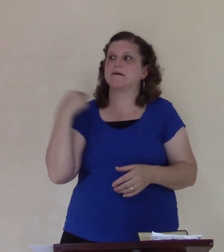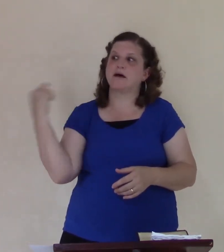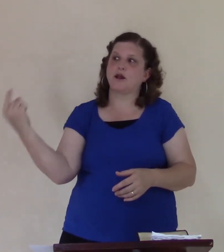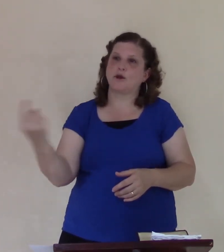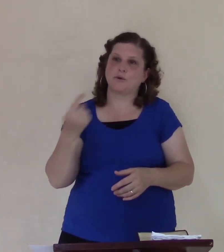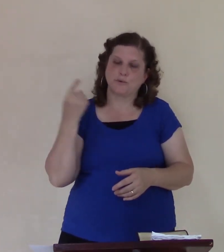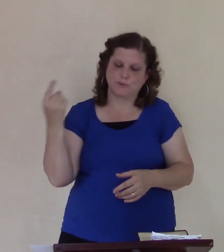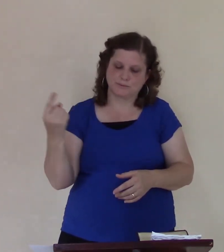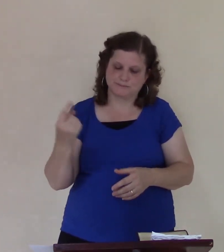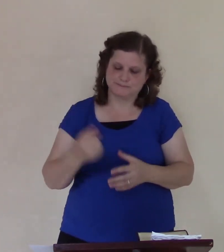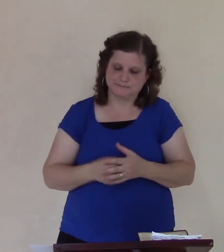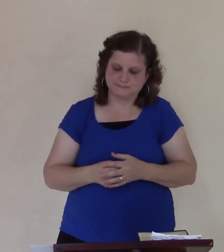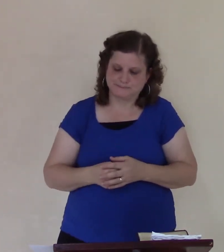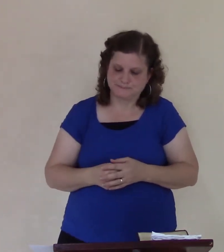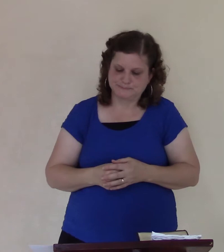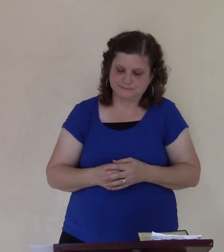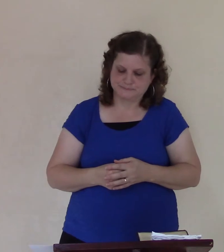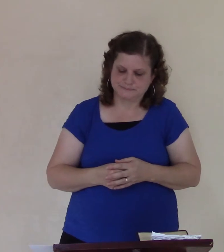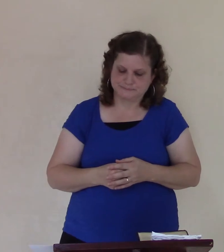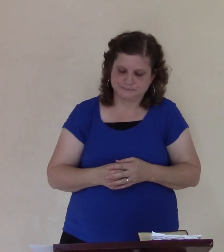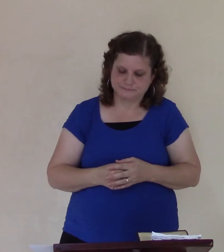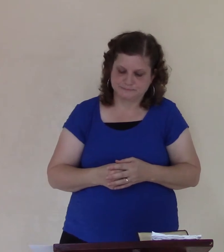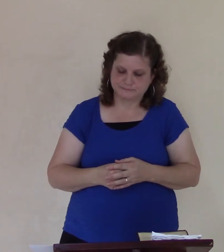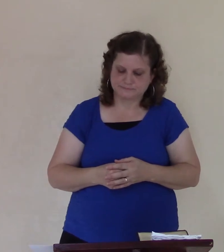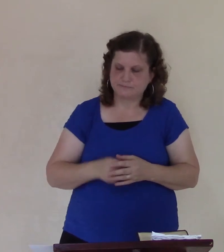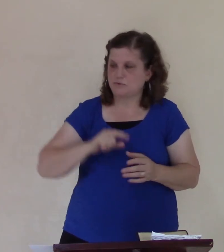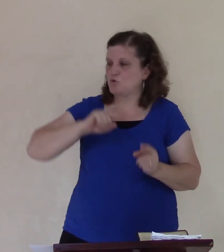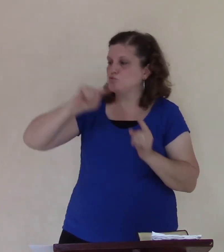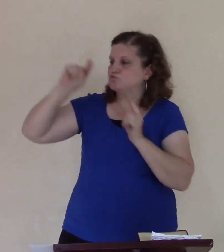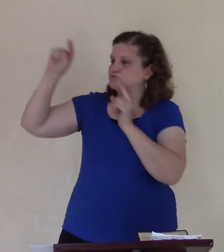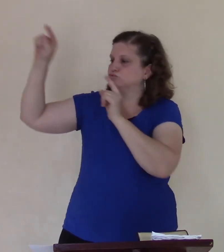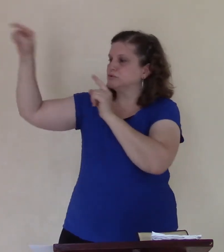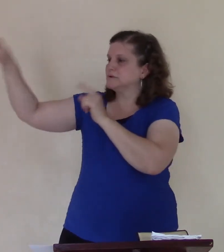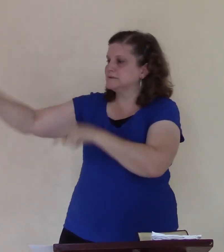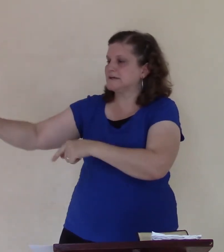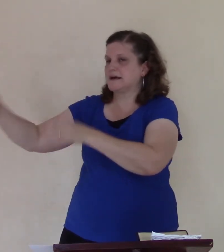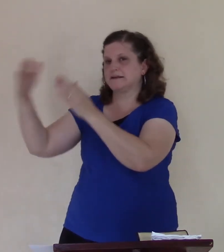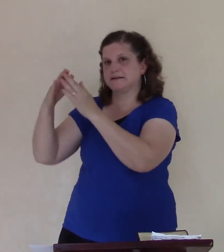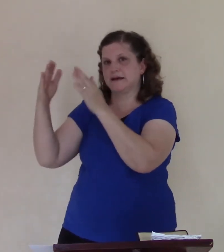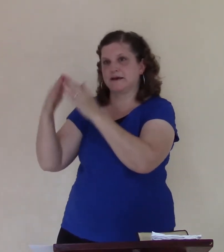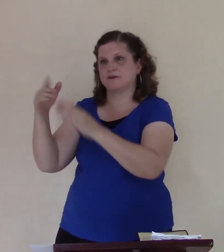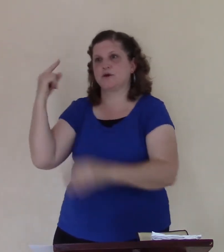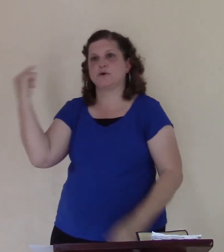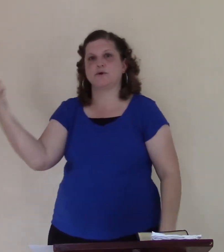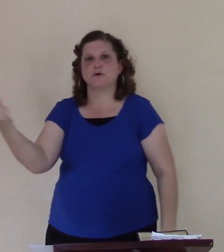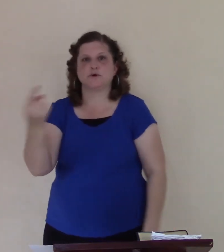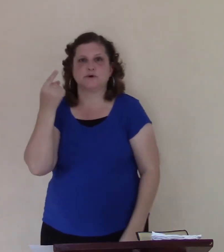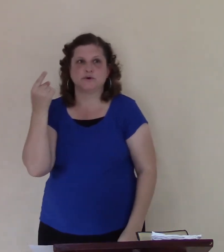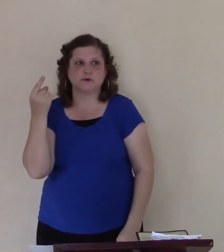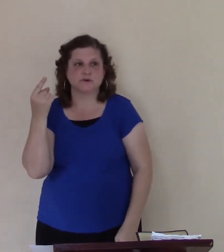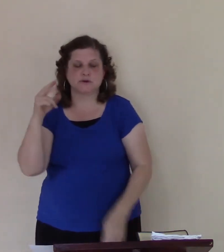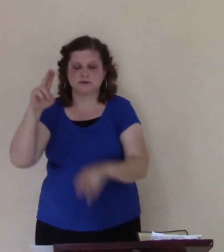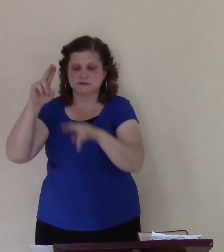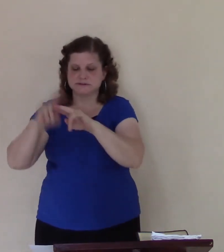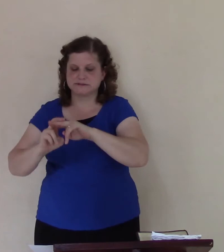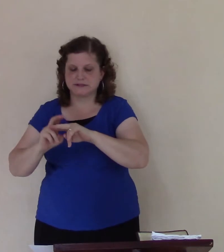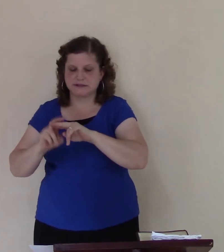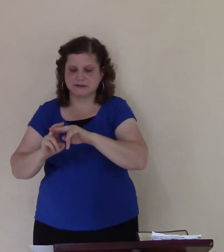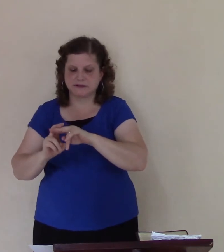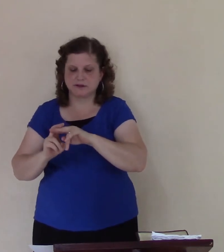Let's hope. He lives beside the city, outside the town, by himself, standing there, wishing for them